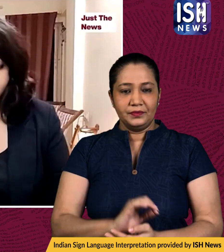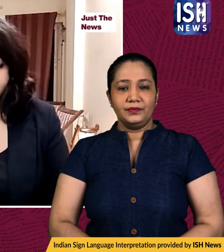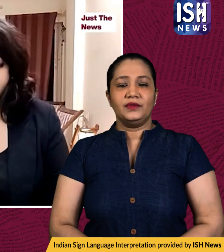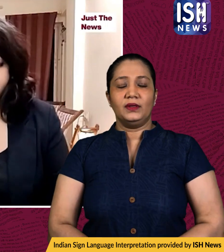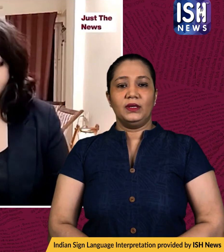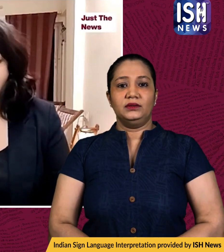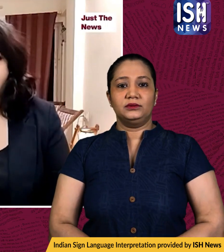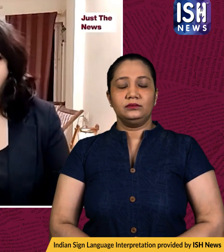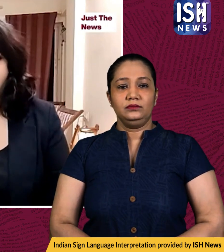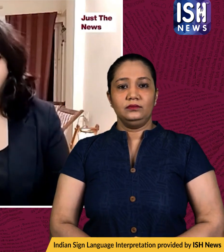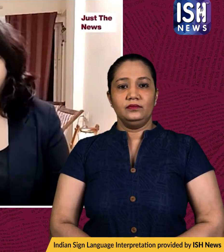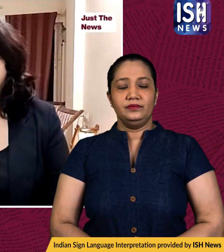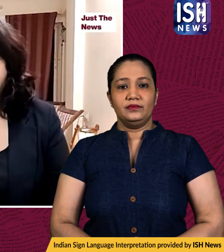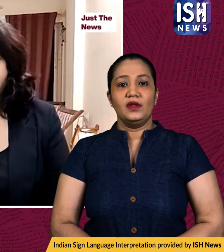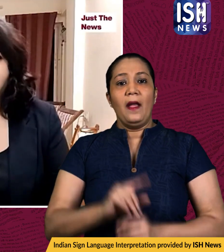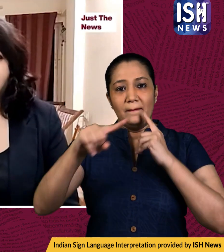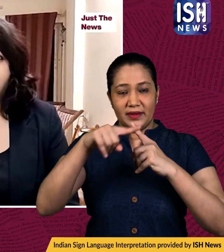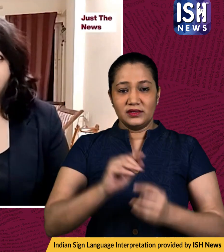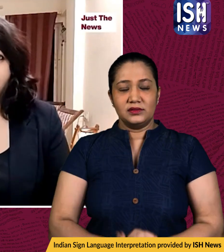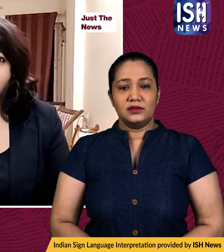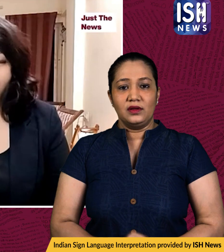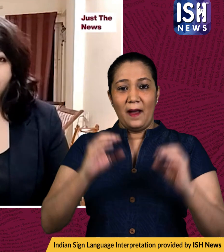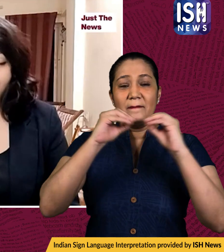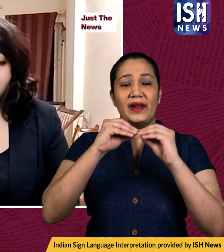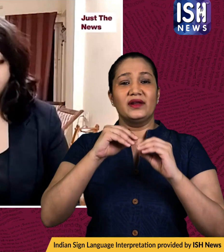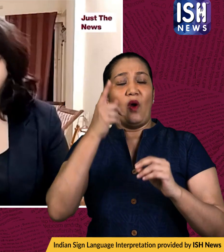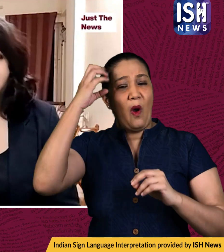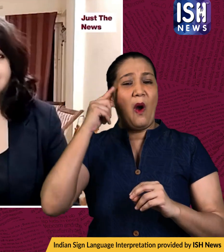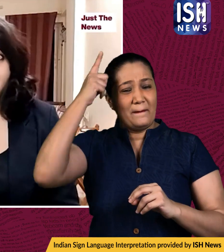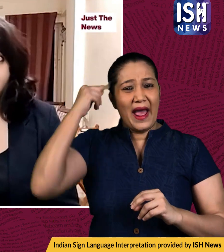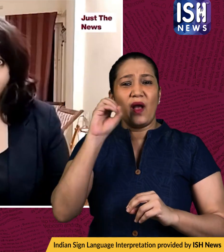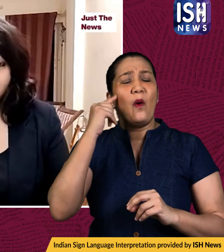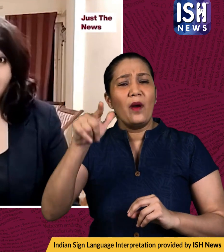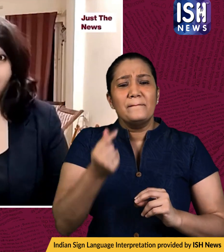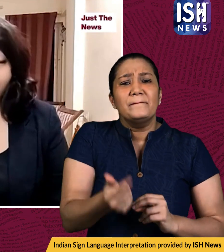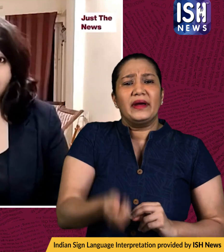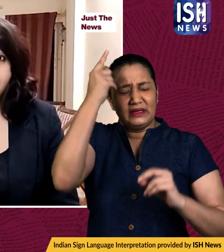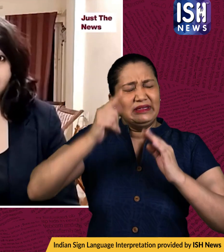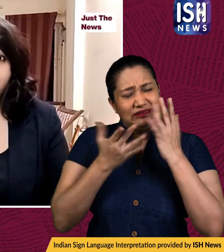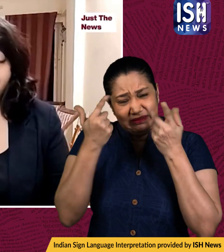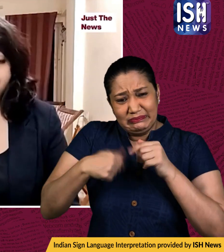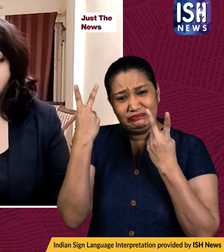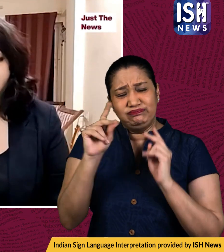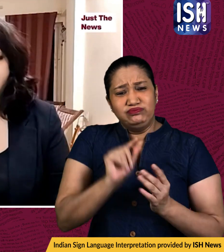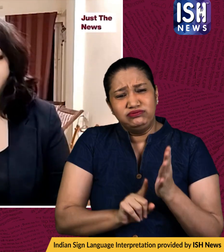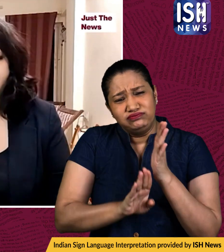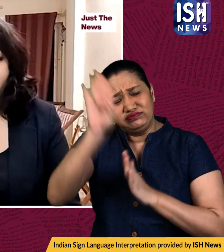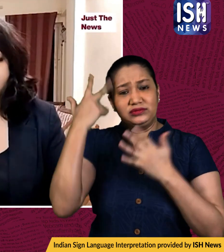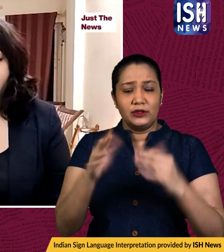meanwhile we must talk about rent crude oil prices which is skyrocketed at this point in time it crossed